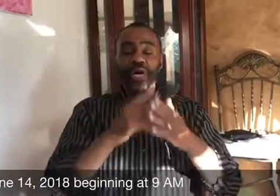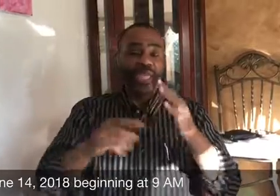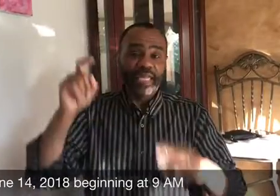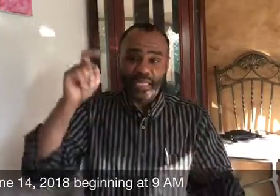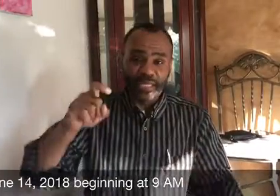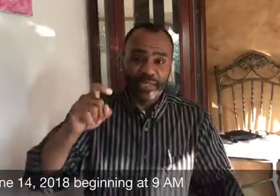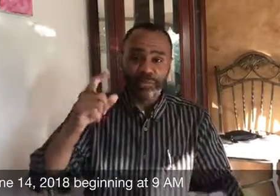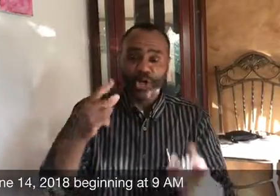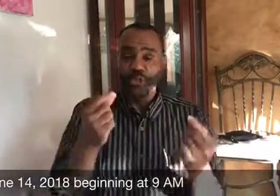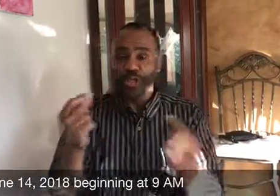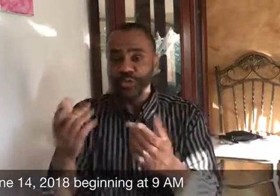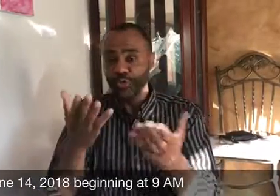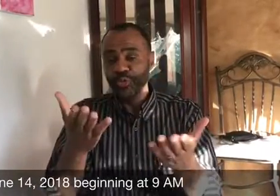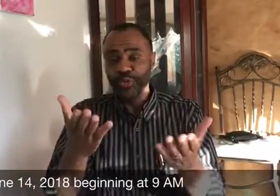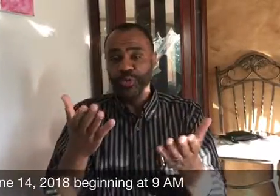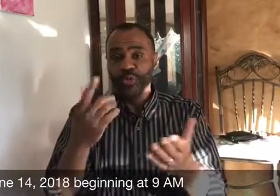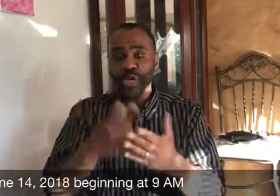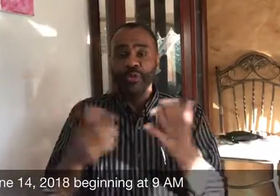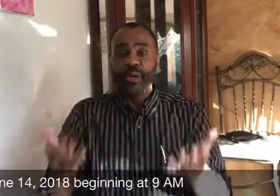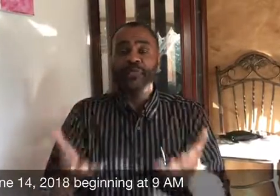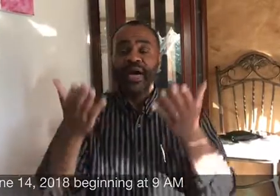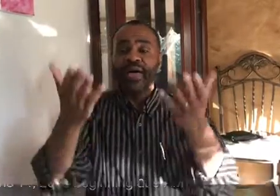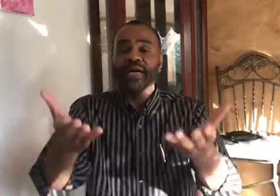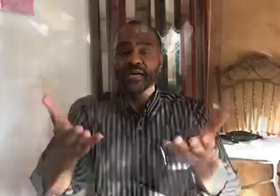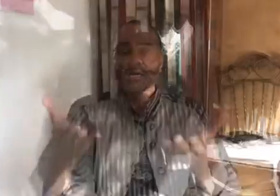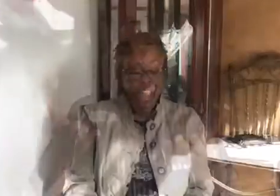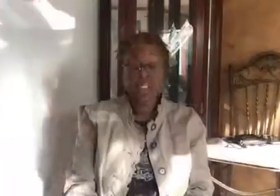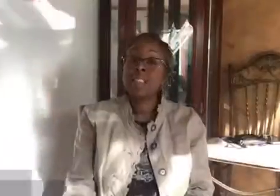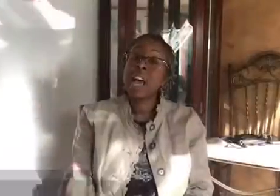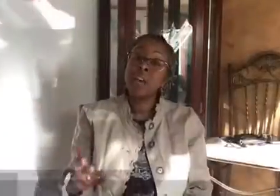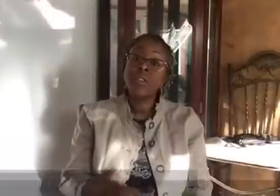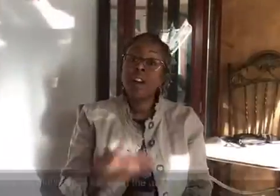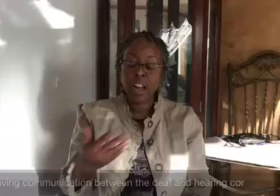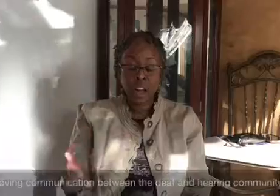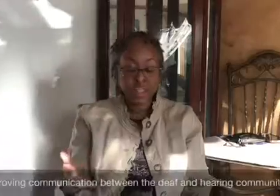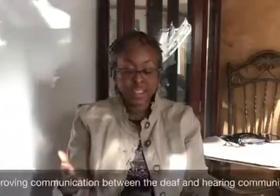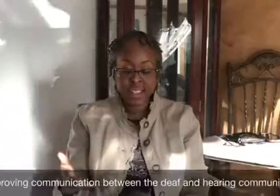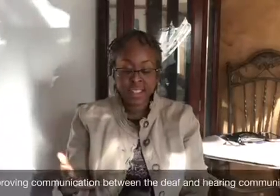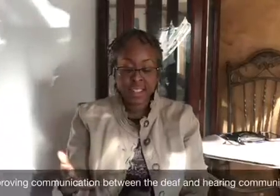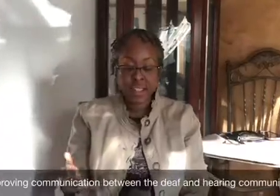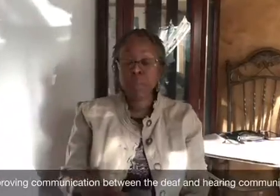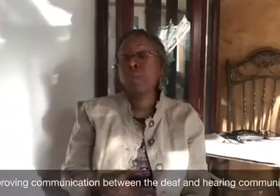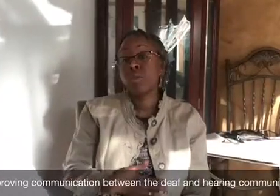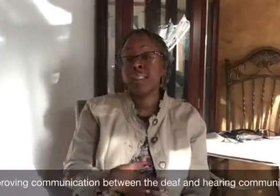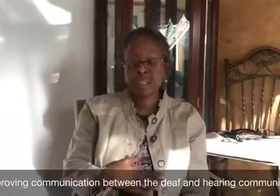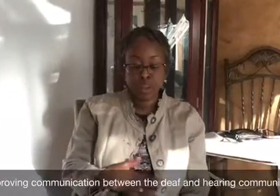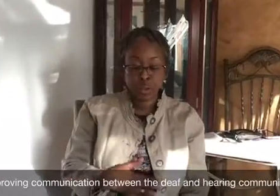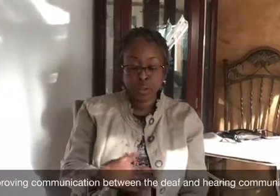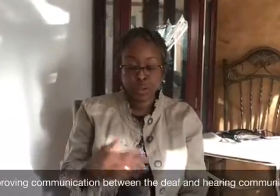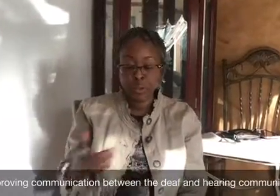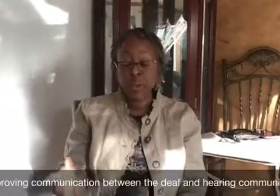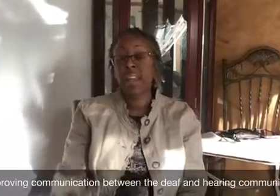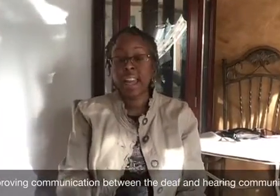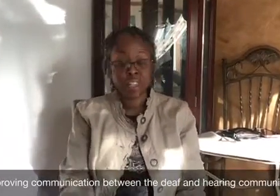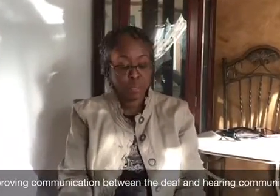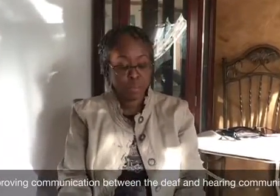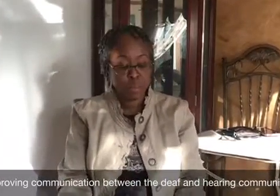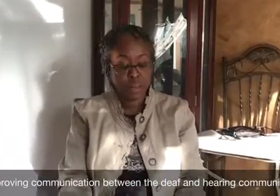what they need, what you can do, what you can provide. And the title of our conference is Improving Social Communication Between